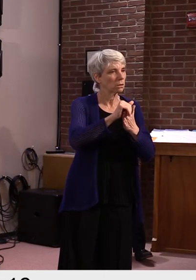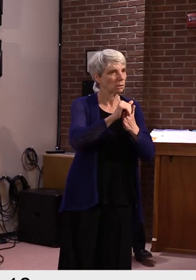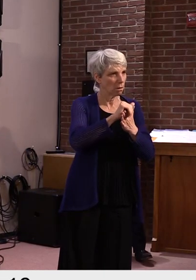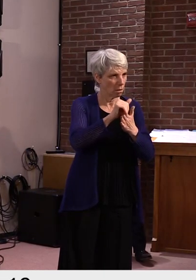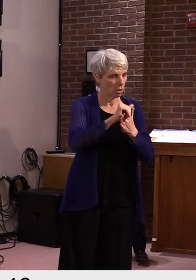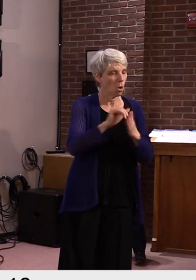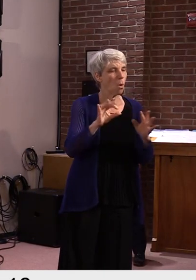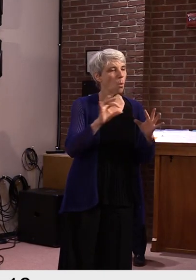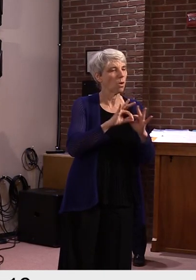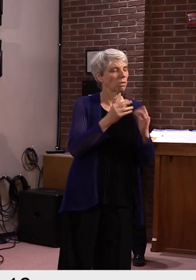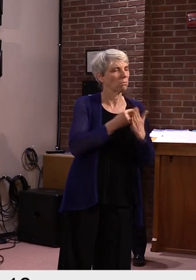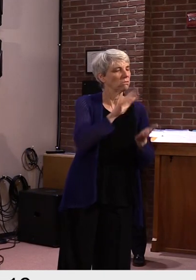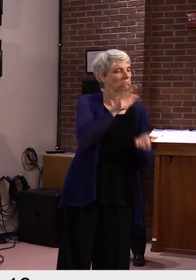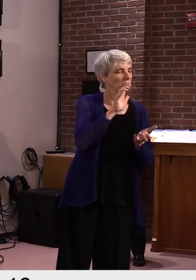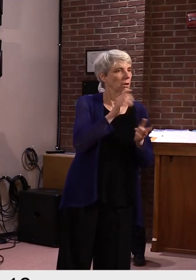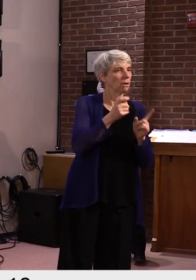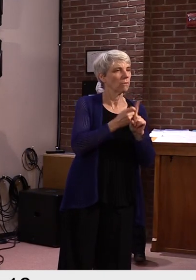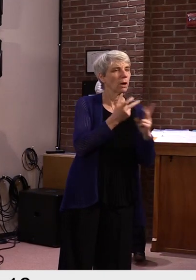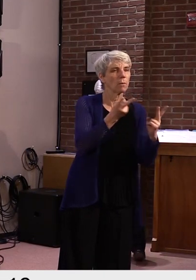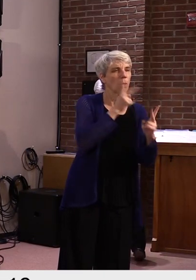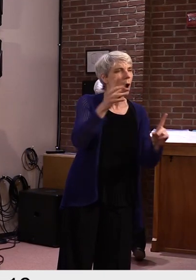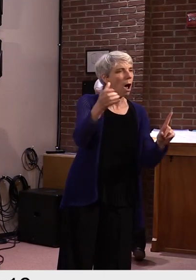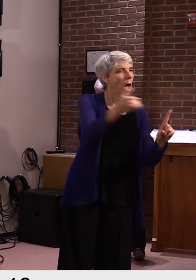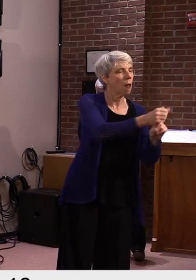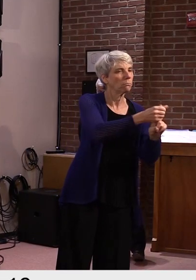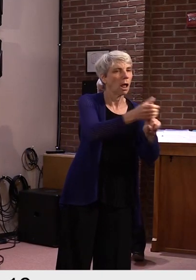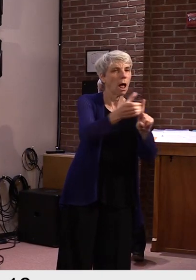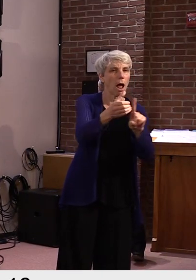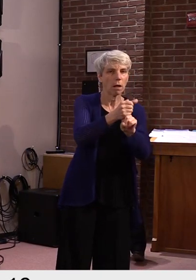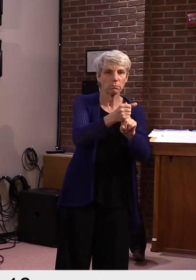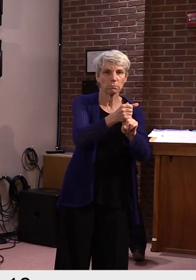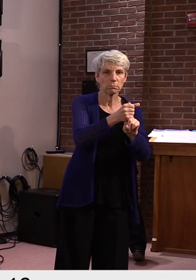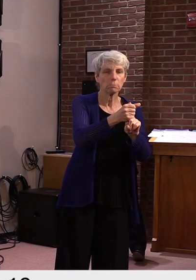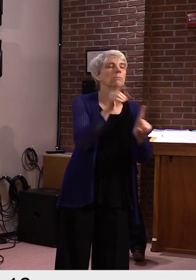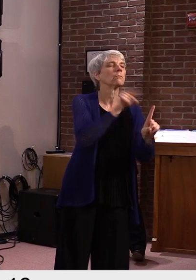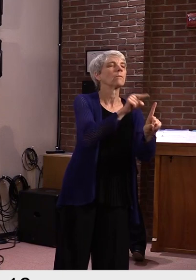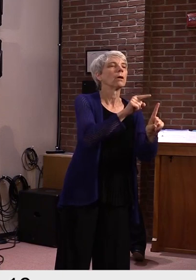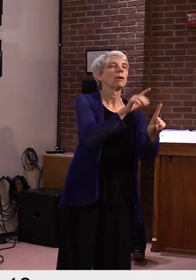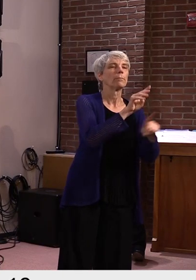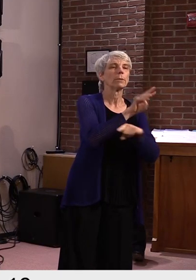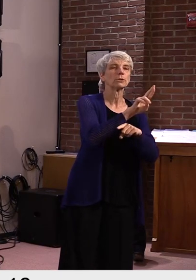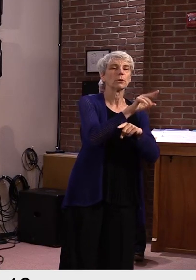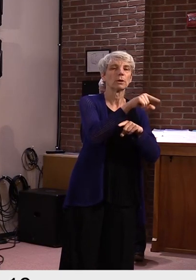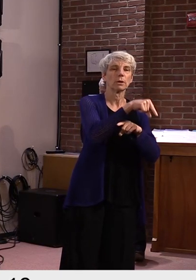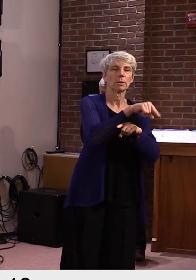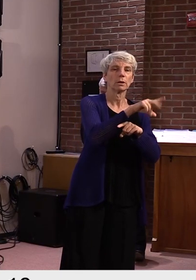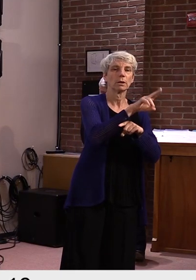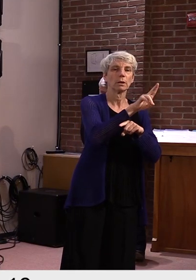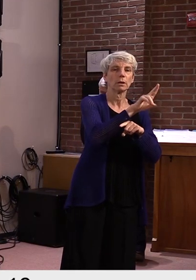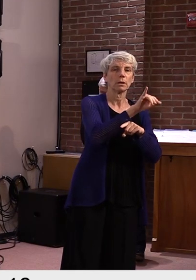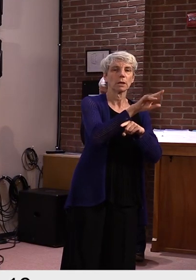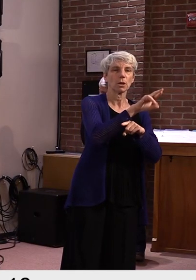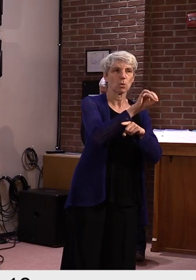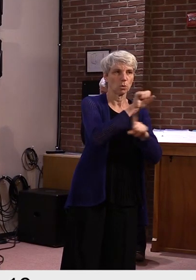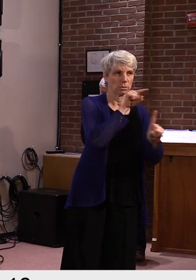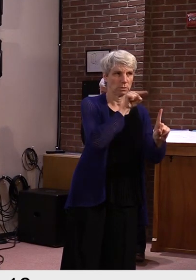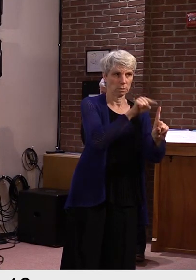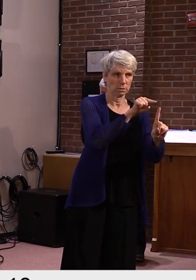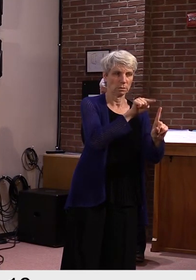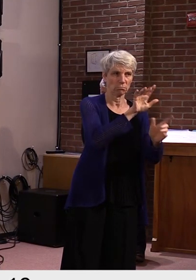from Mr. Kuros. And I am curious, has the